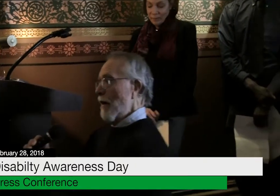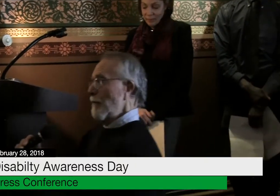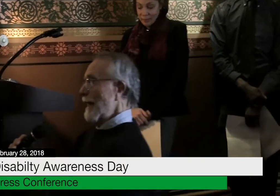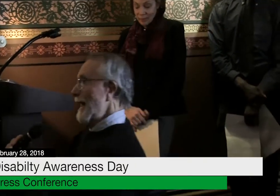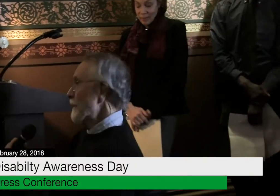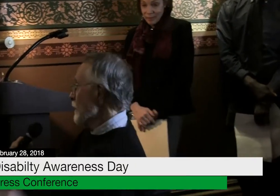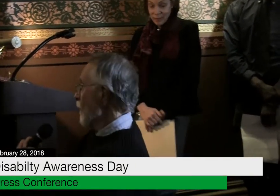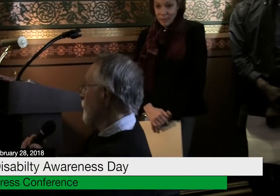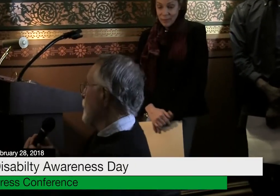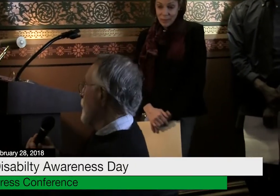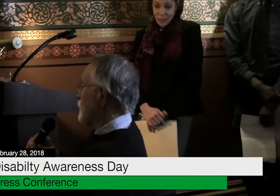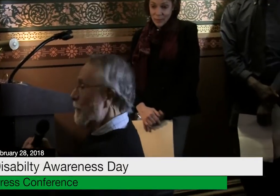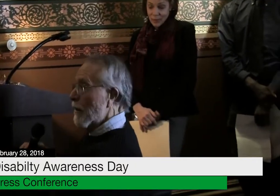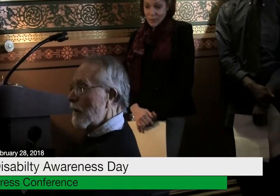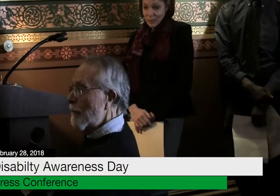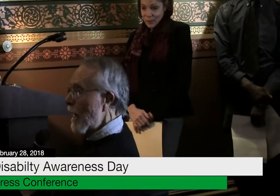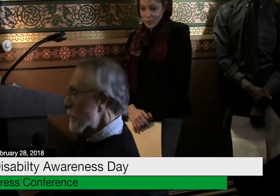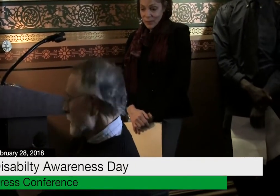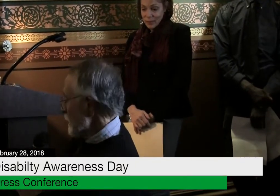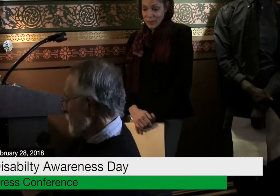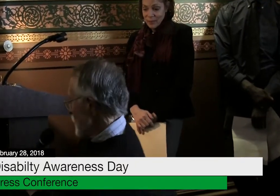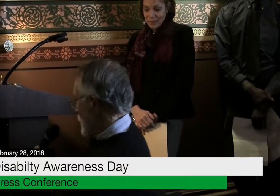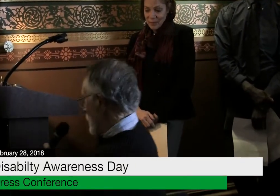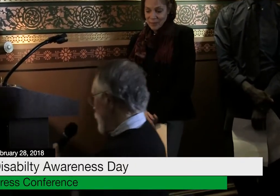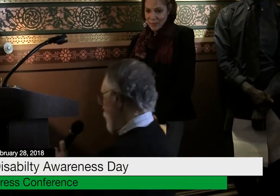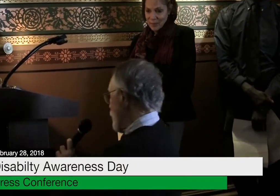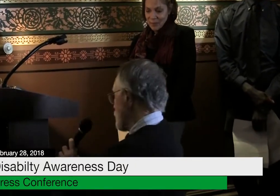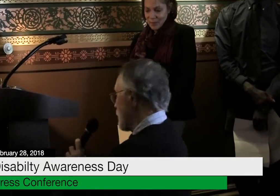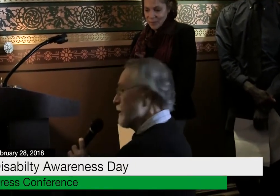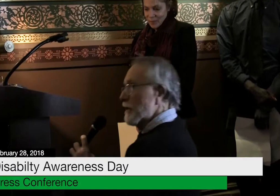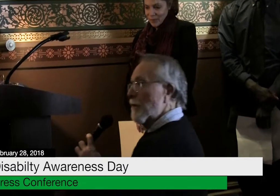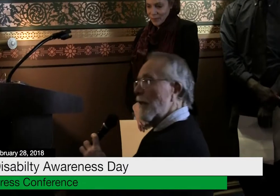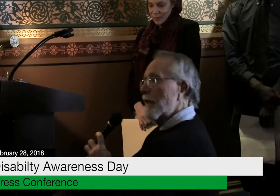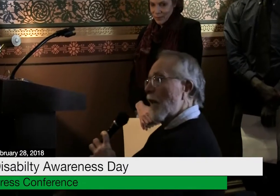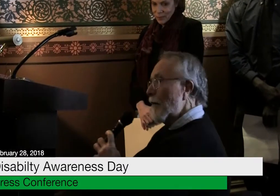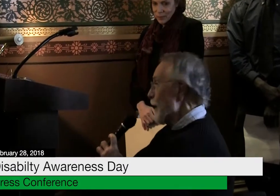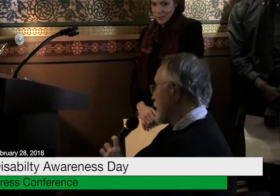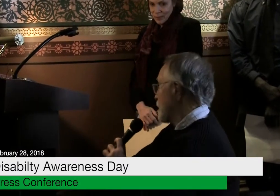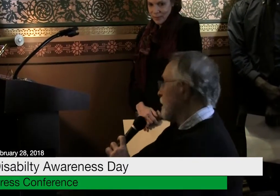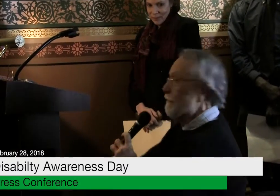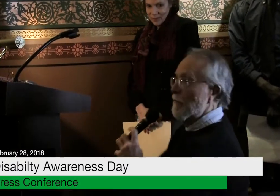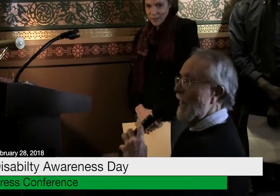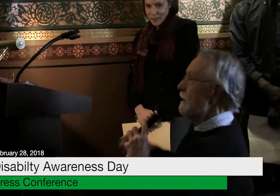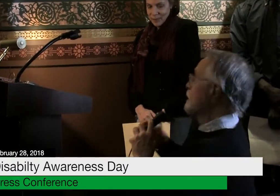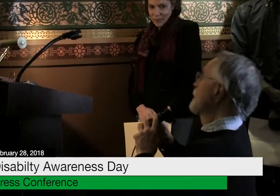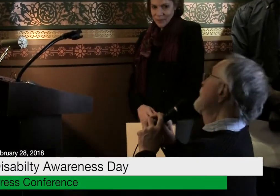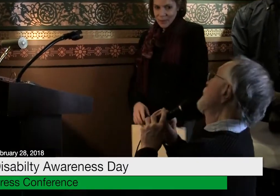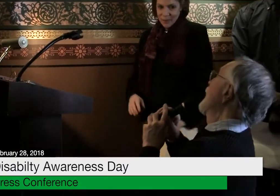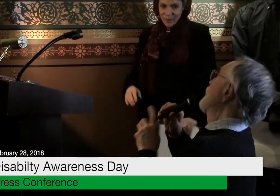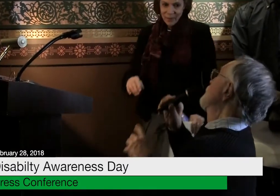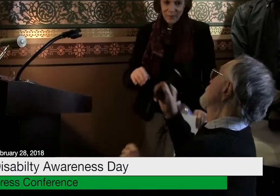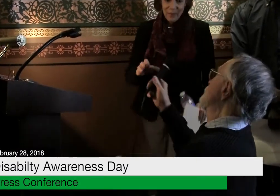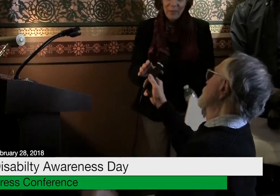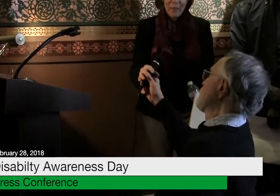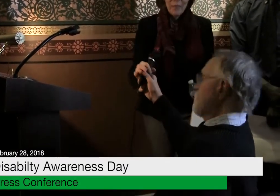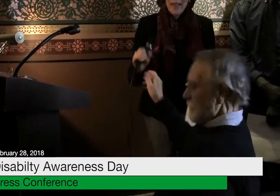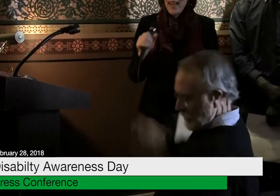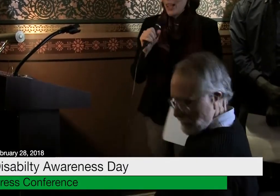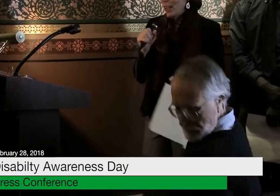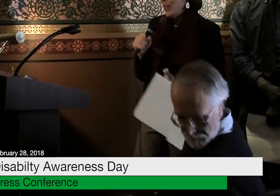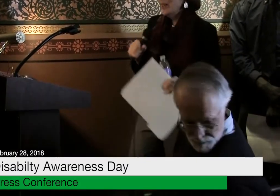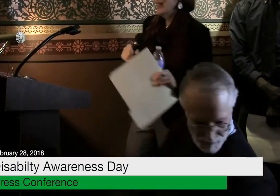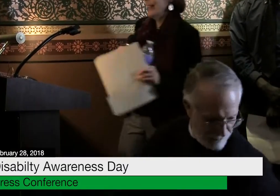So, I'm going to hand it over to Marilyn Mahosky, who works in the Disability Law Project of Vermont's Legal Aid. Woo!